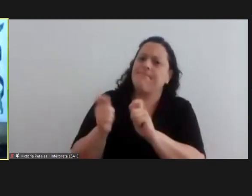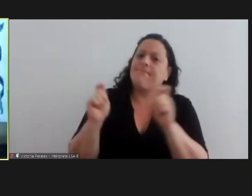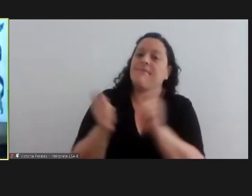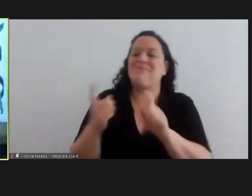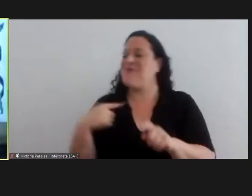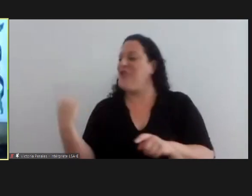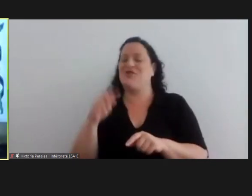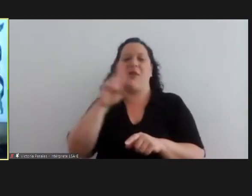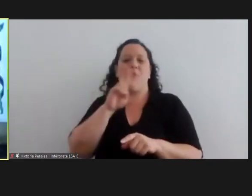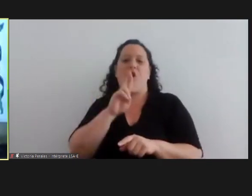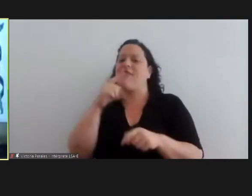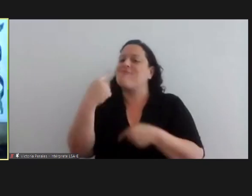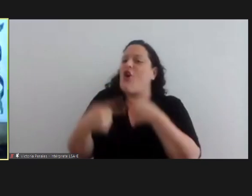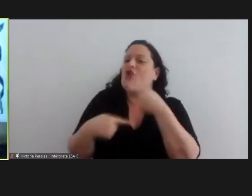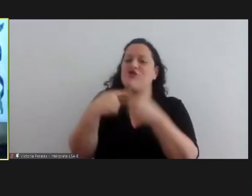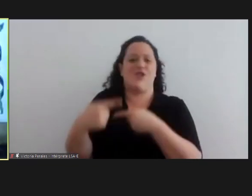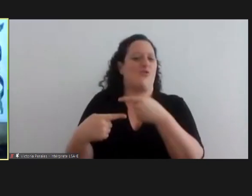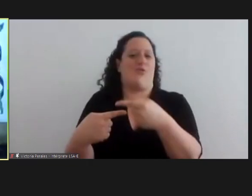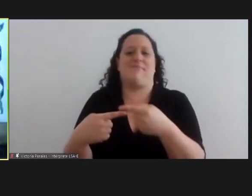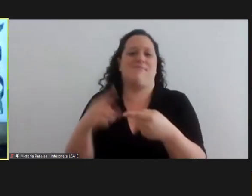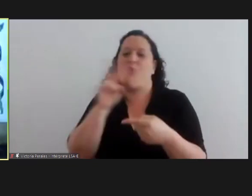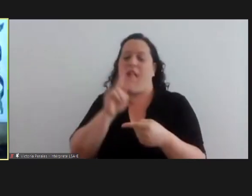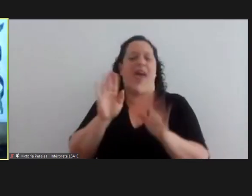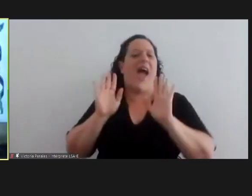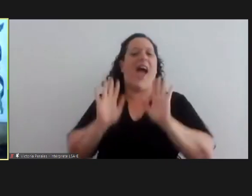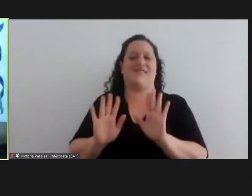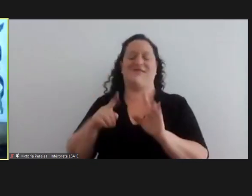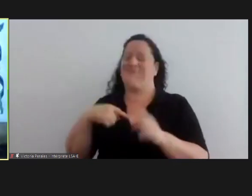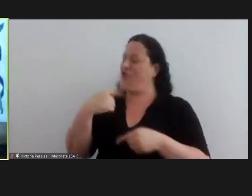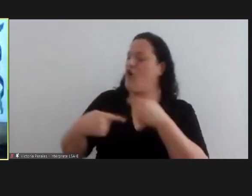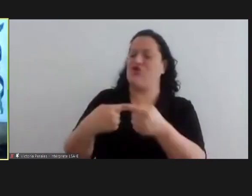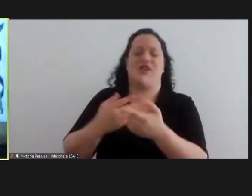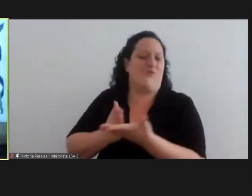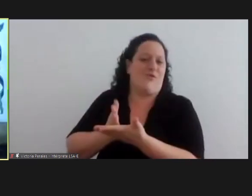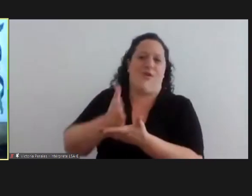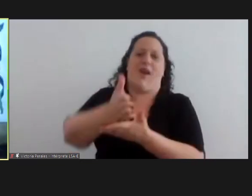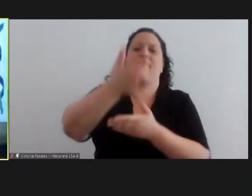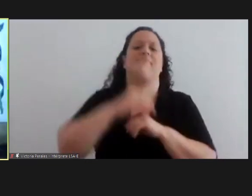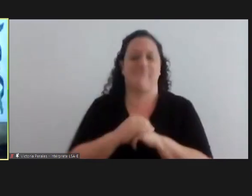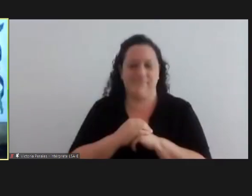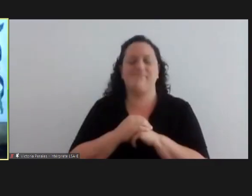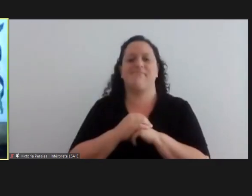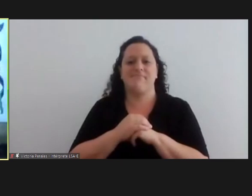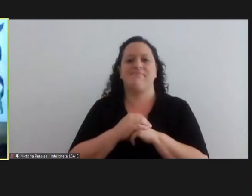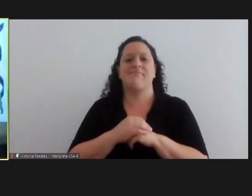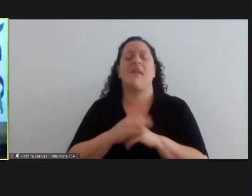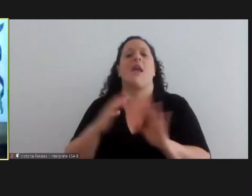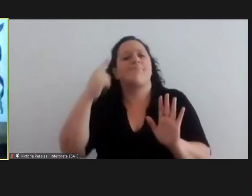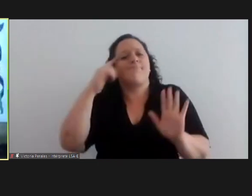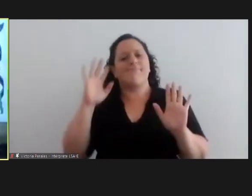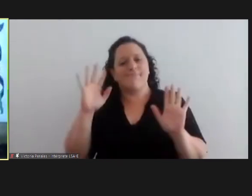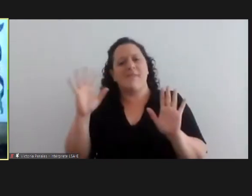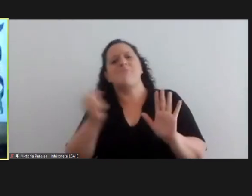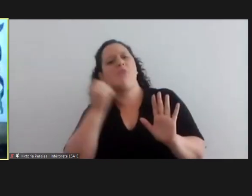because that's what women do we continue moving forward so i believe it is very important